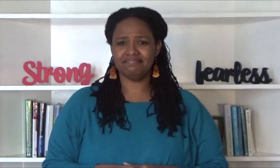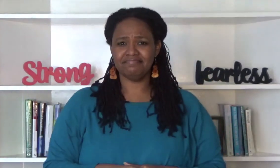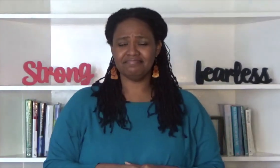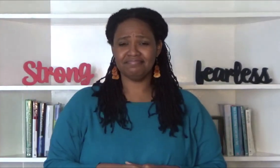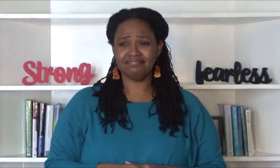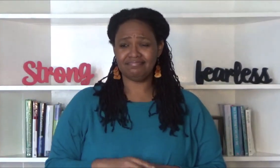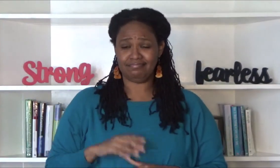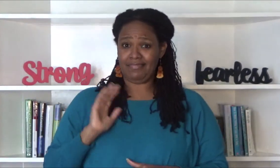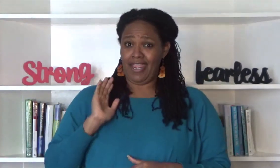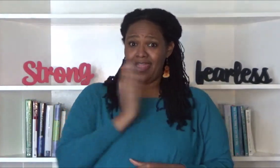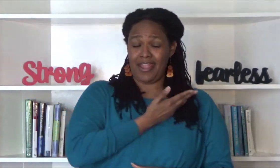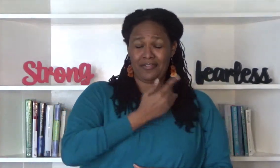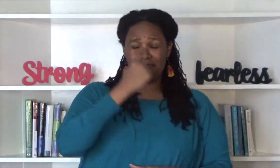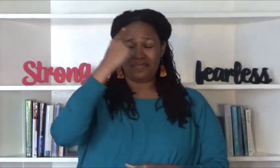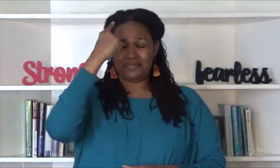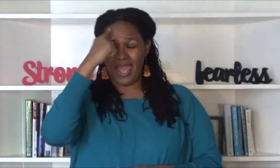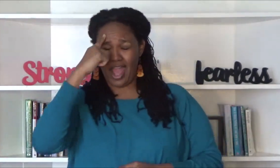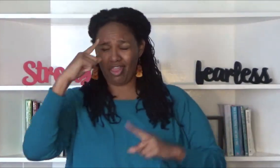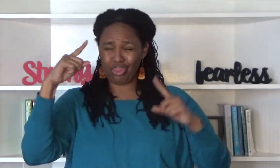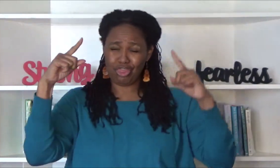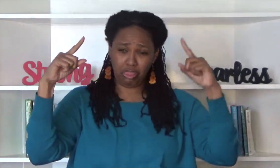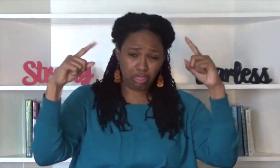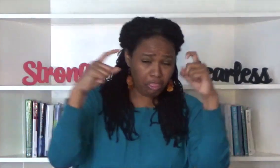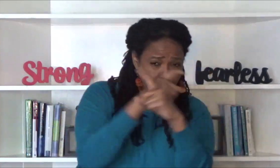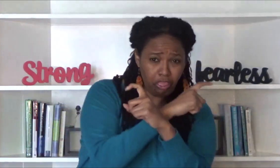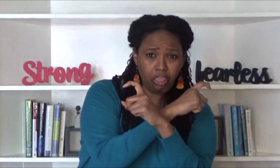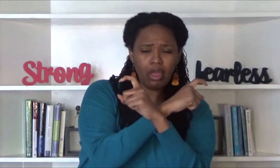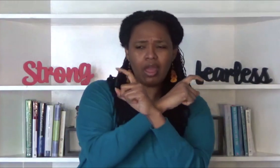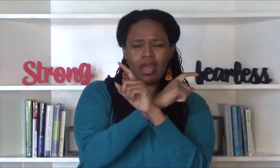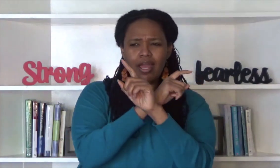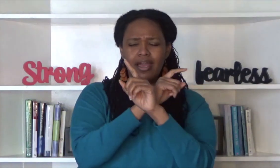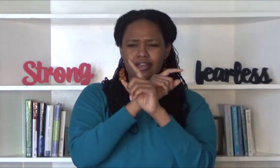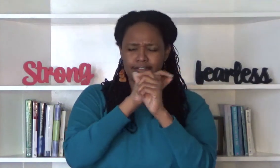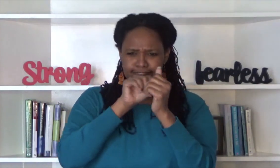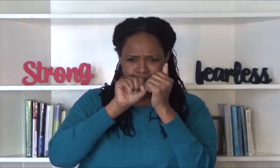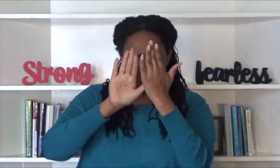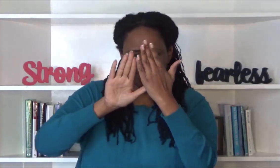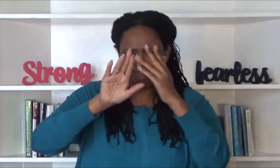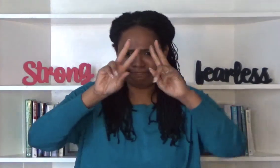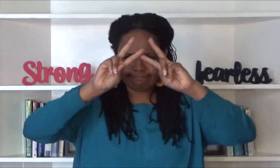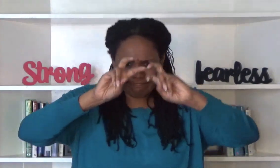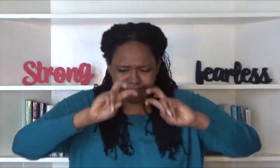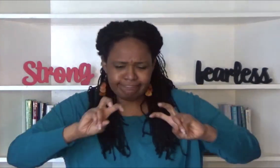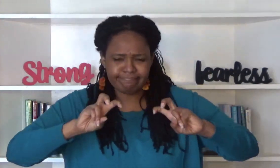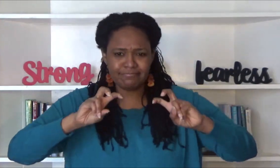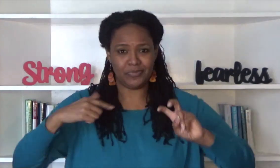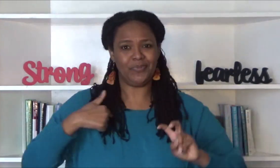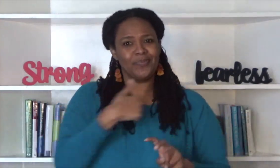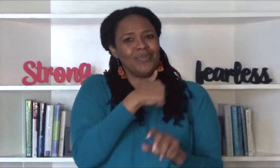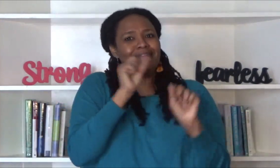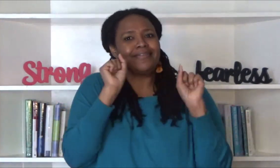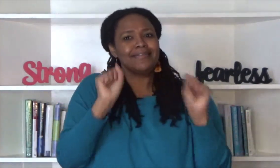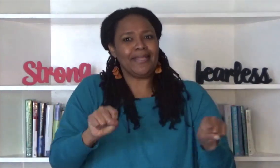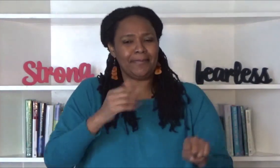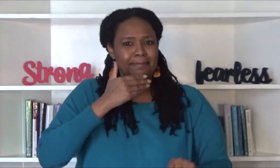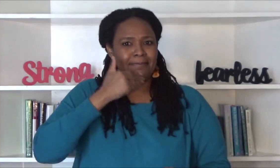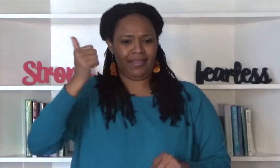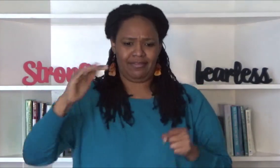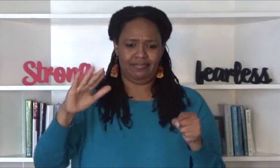the complexities of our crazy brains we increase the potential to live fully